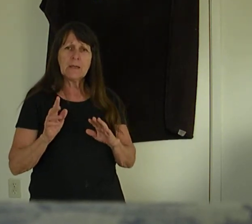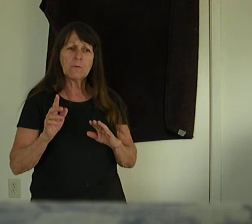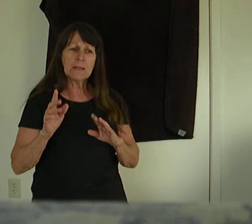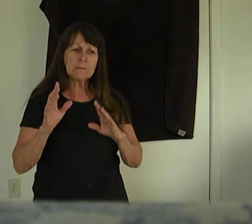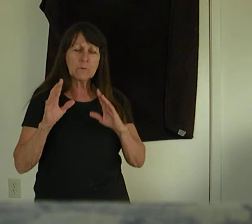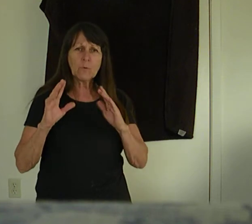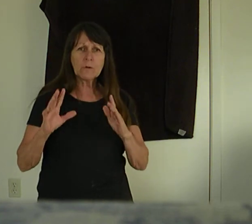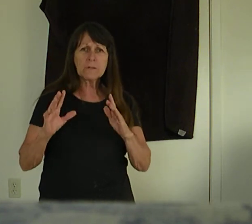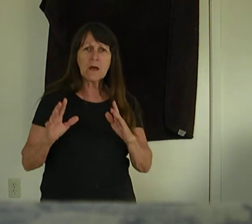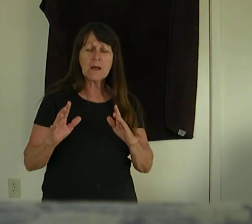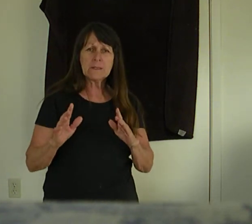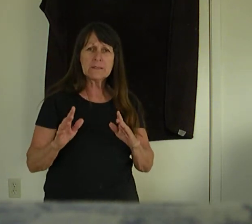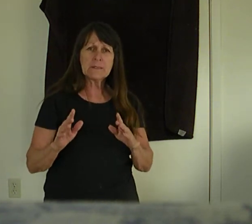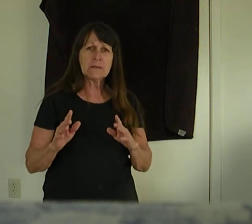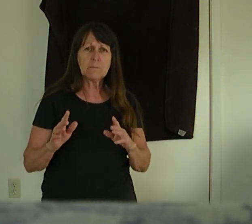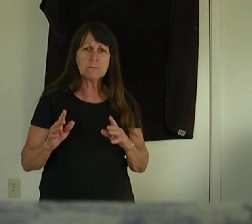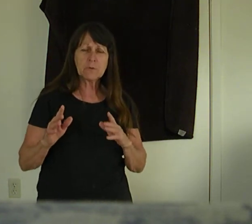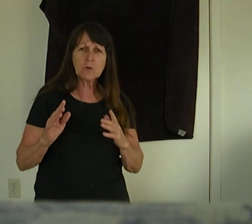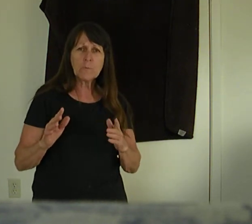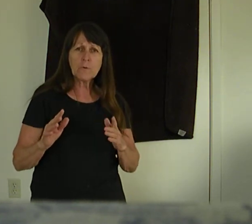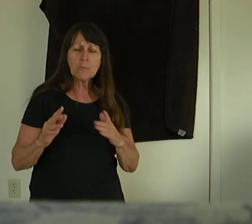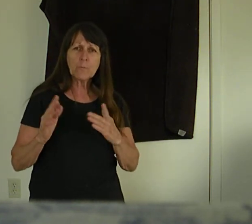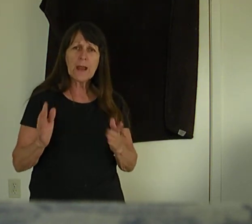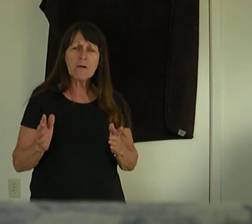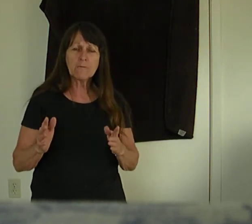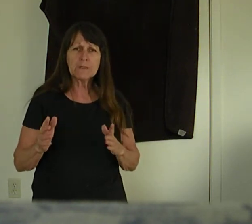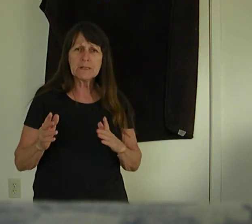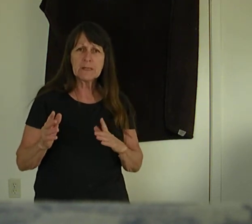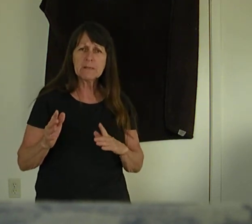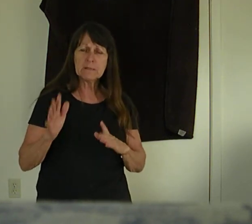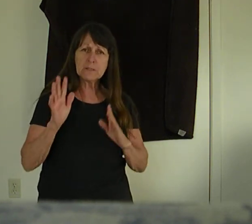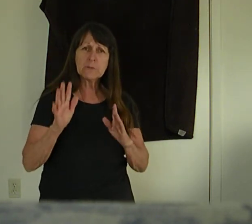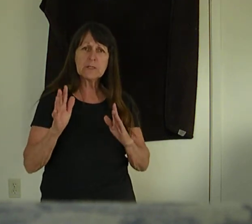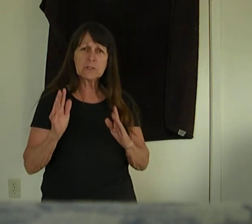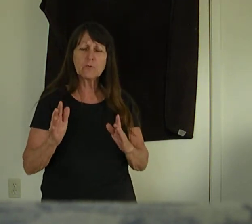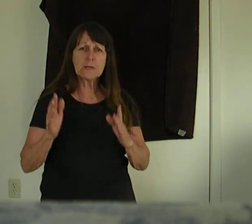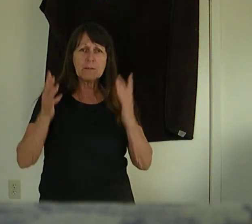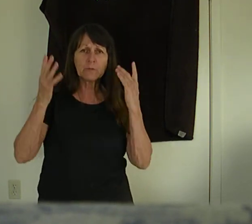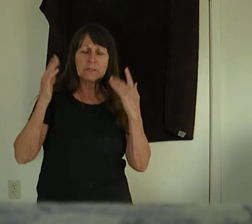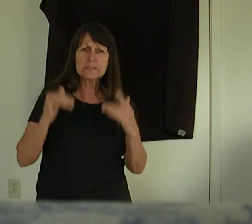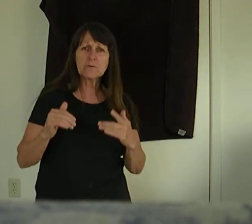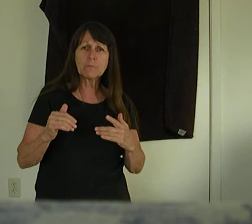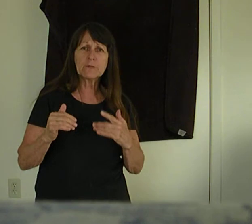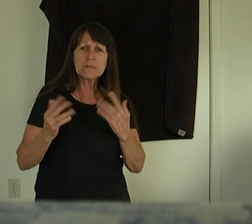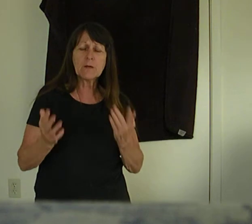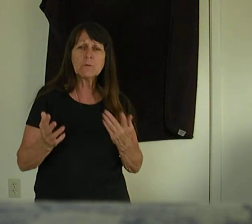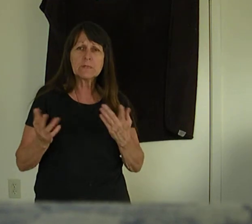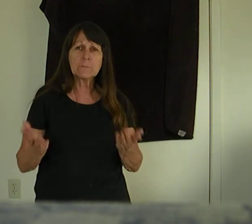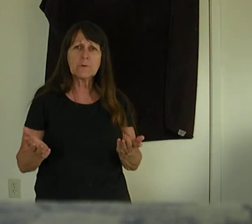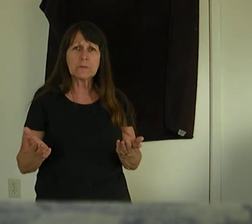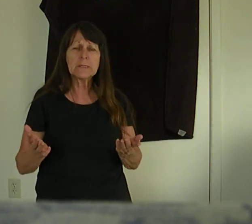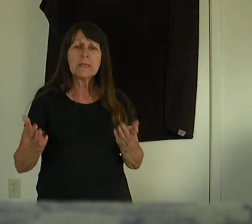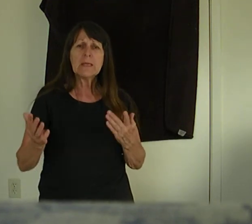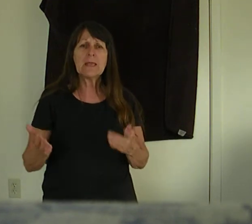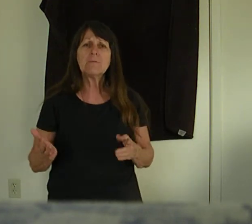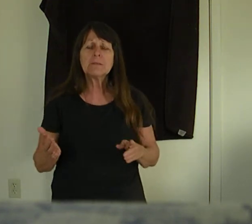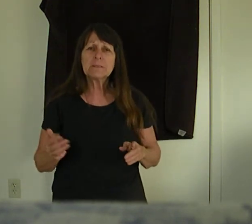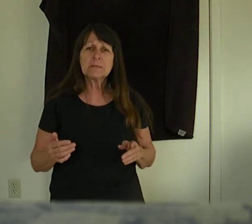The Word of God is sharper and more powerful than any two-edged sword able to asunder both soul and spirit, even to the